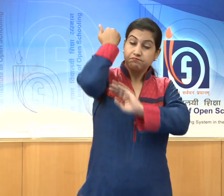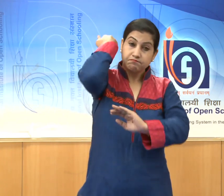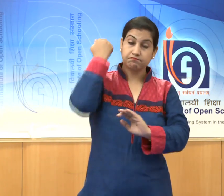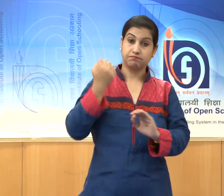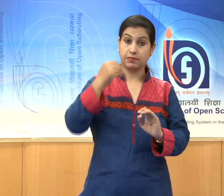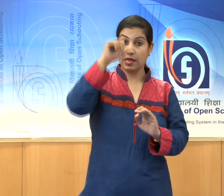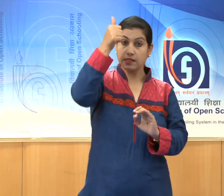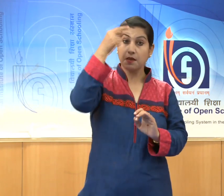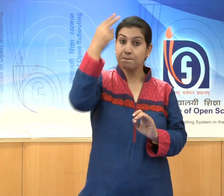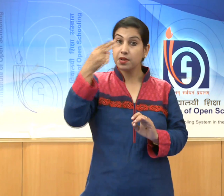painting.